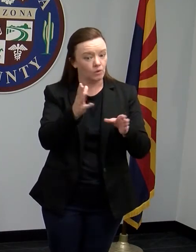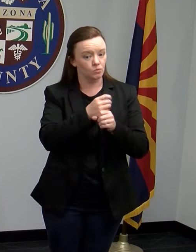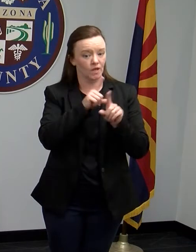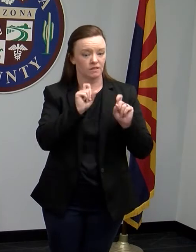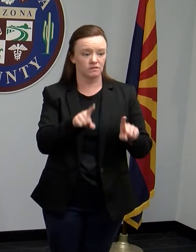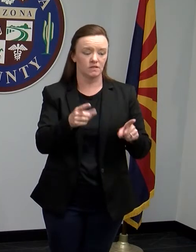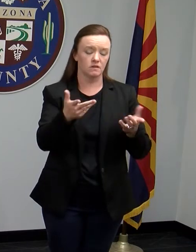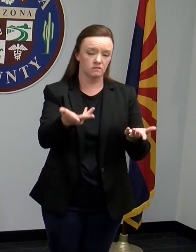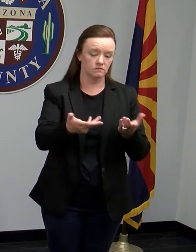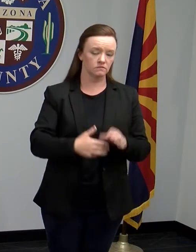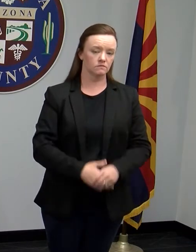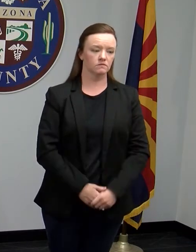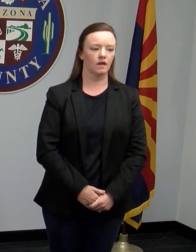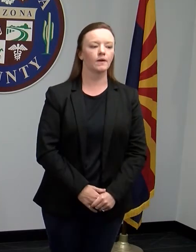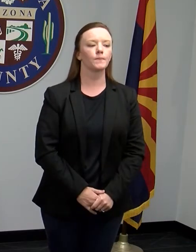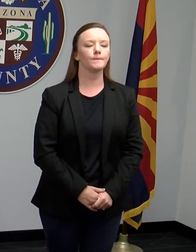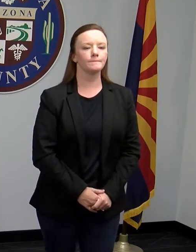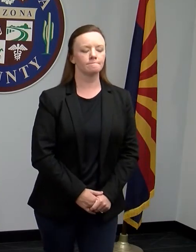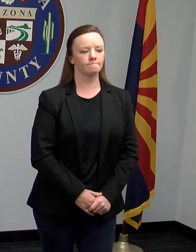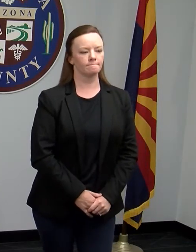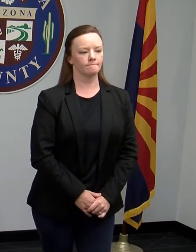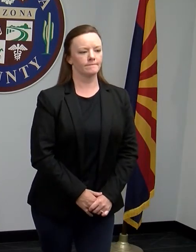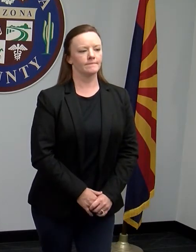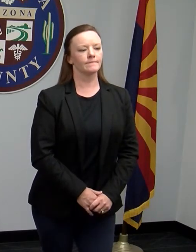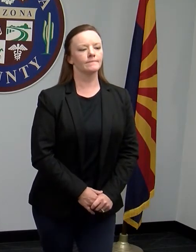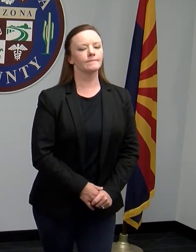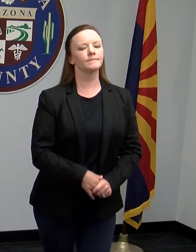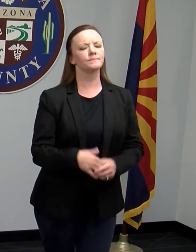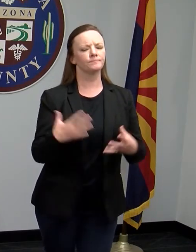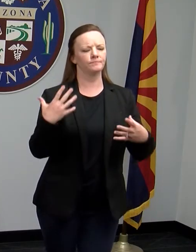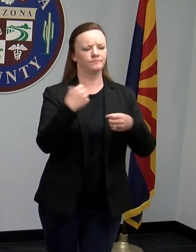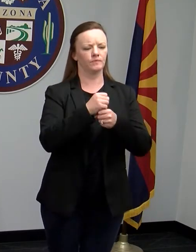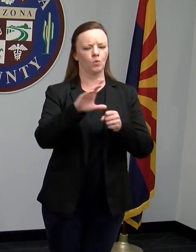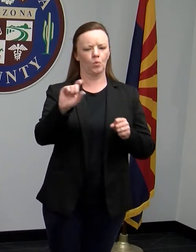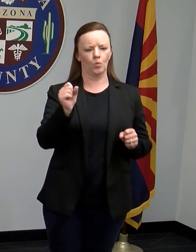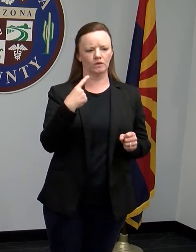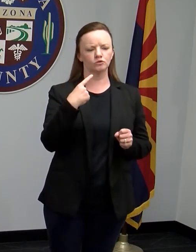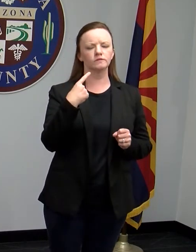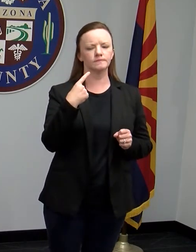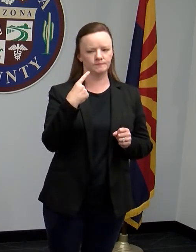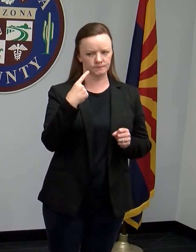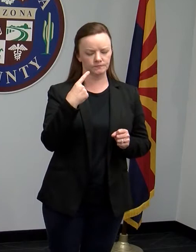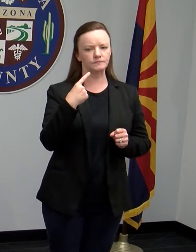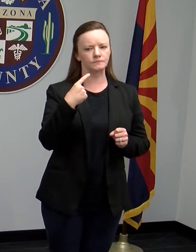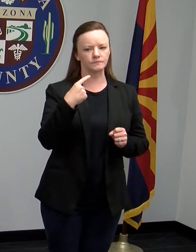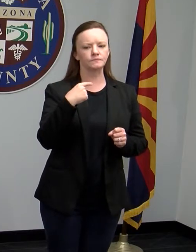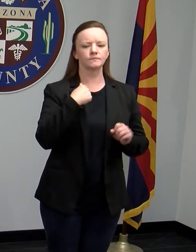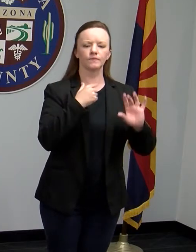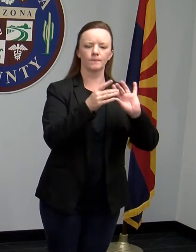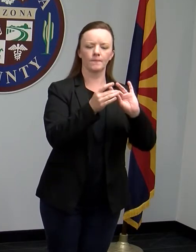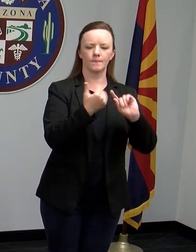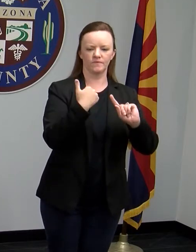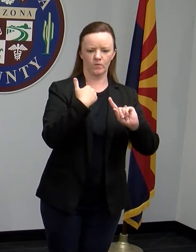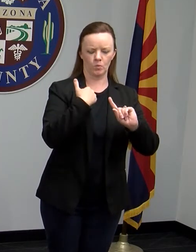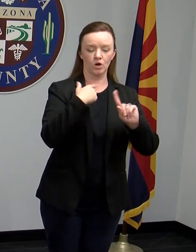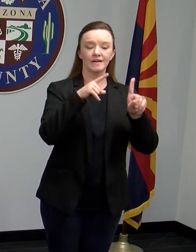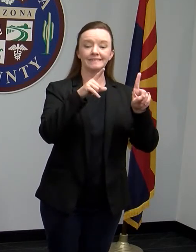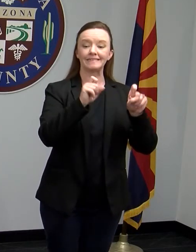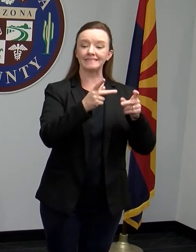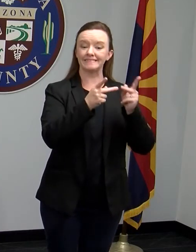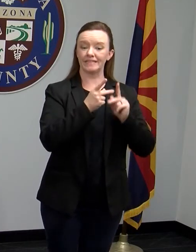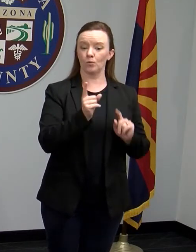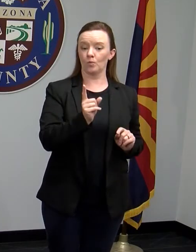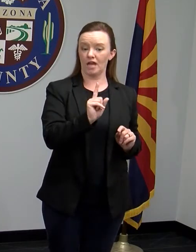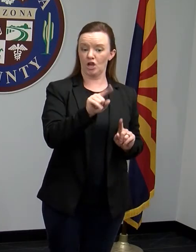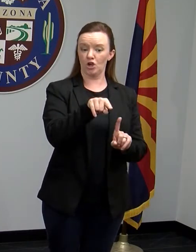tested. Yeah, I understand your question, Alejandro. So as I said before, the testing sites